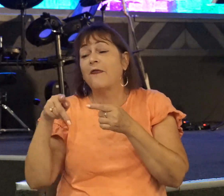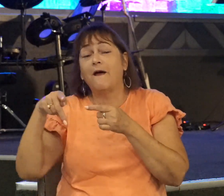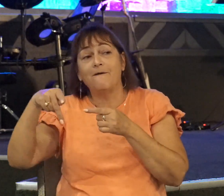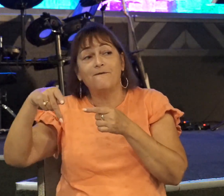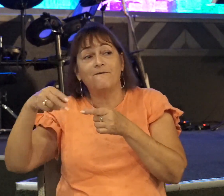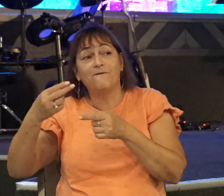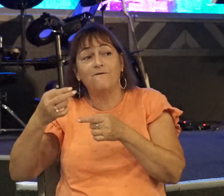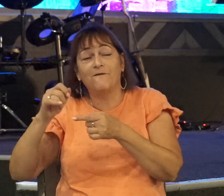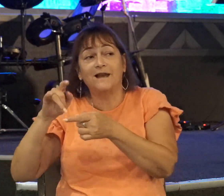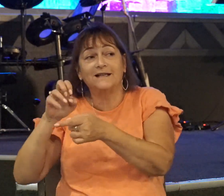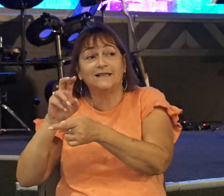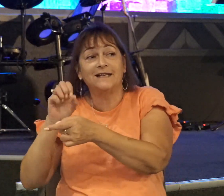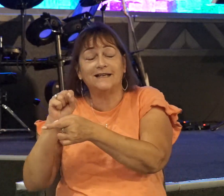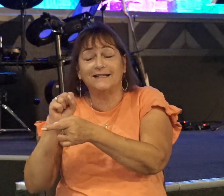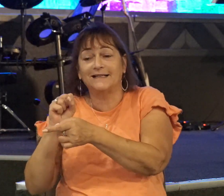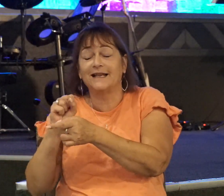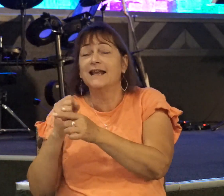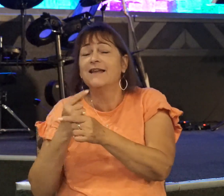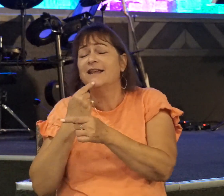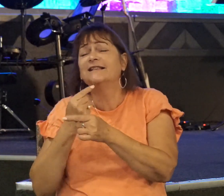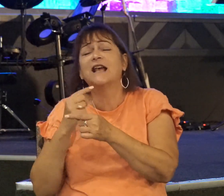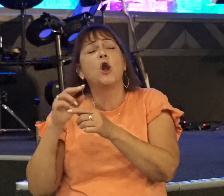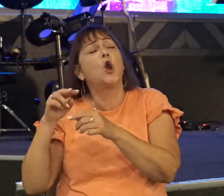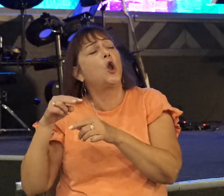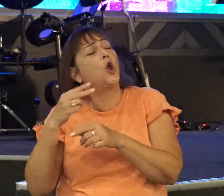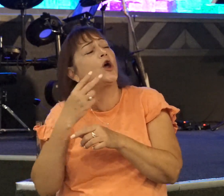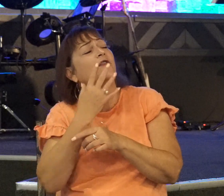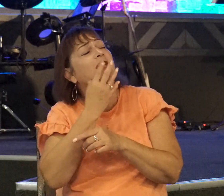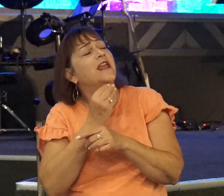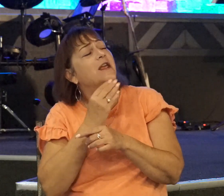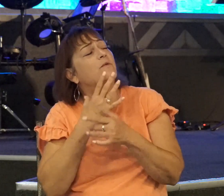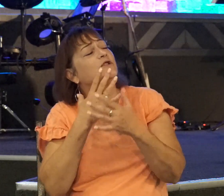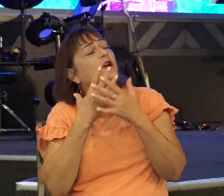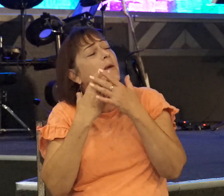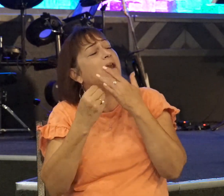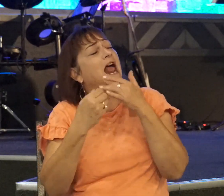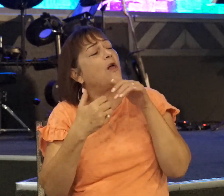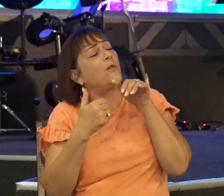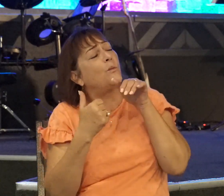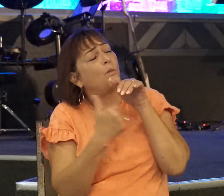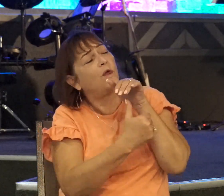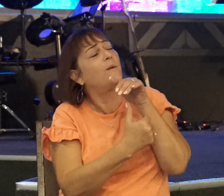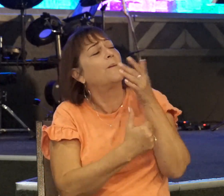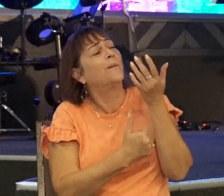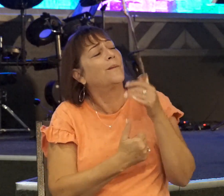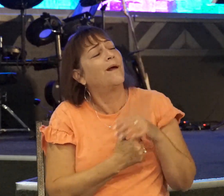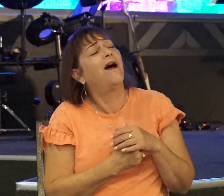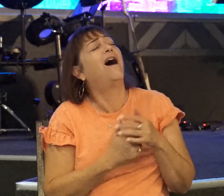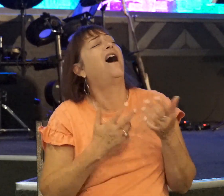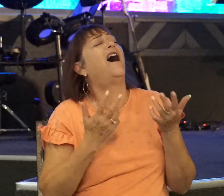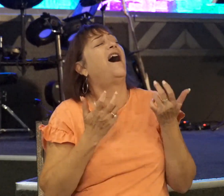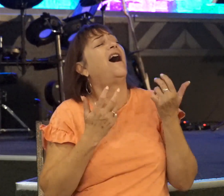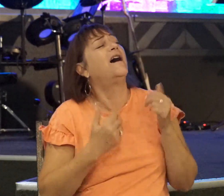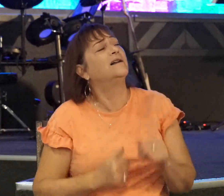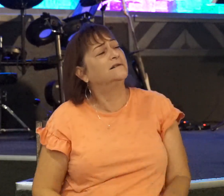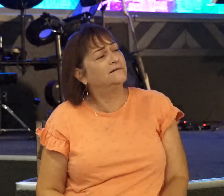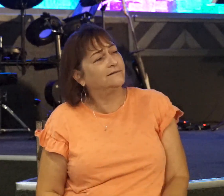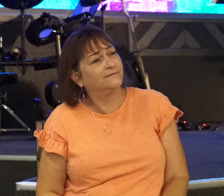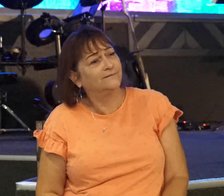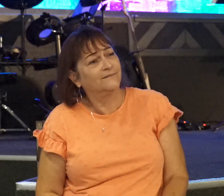And the Philistines said, Look, the Hebrews are coming out of the holes where they have hidden. Ha, ha, ha. Then the